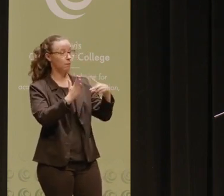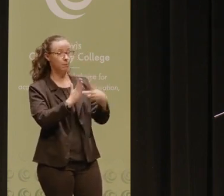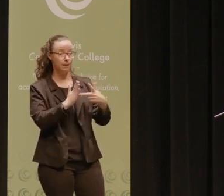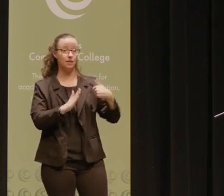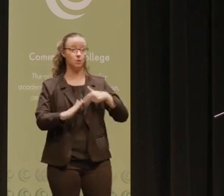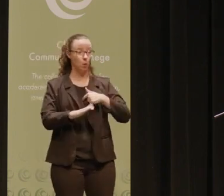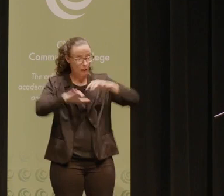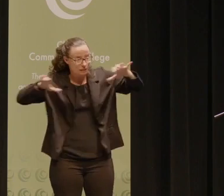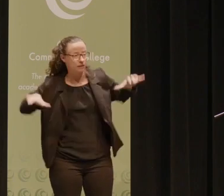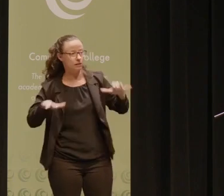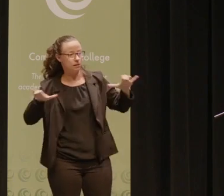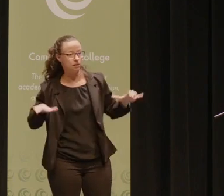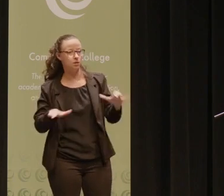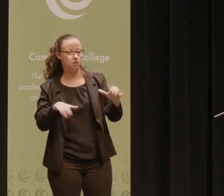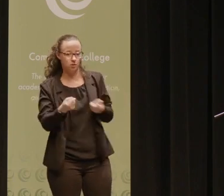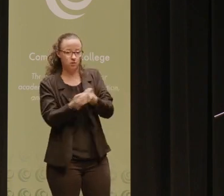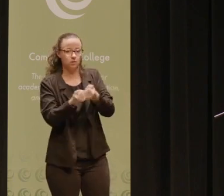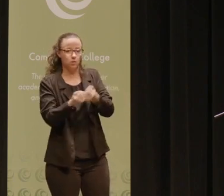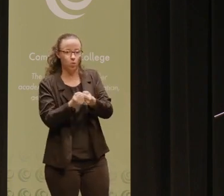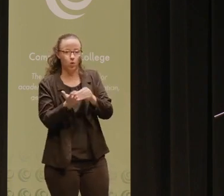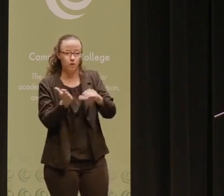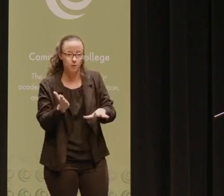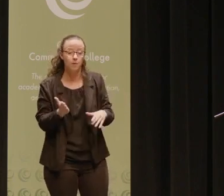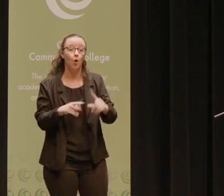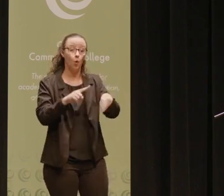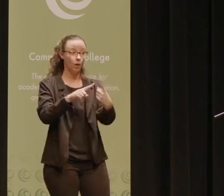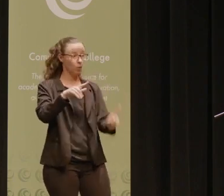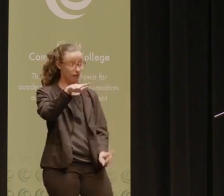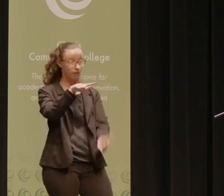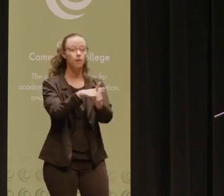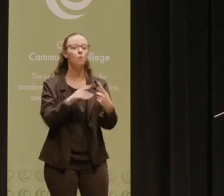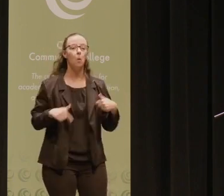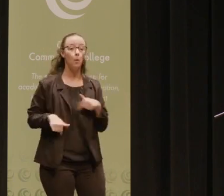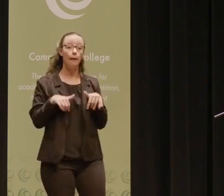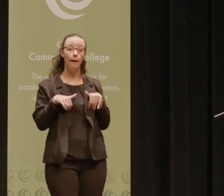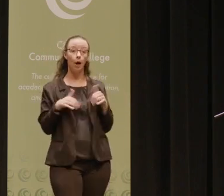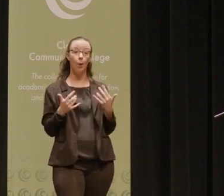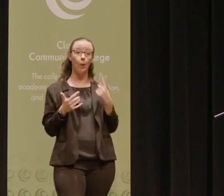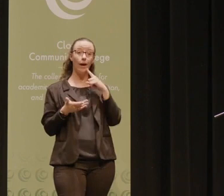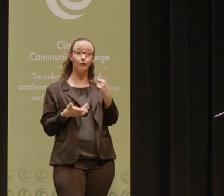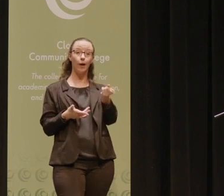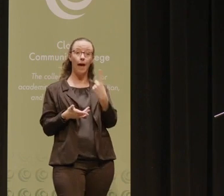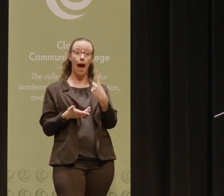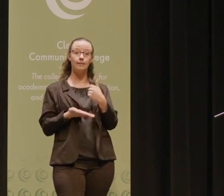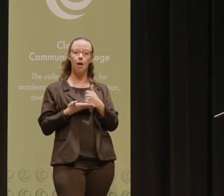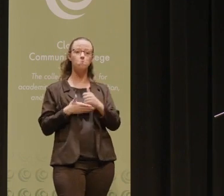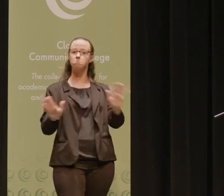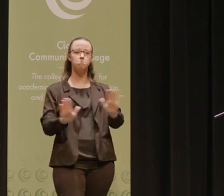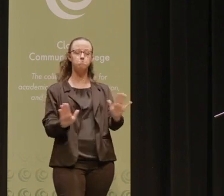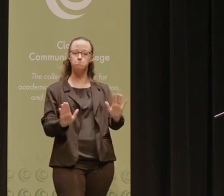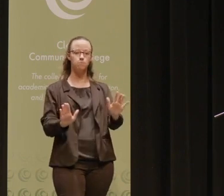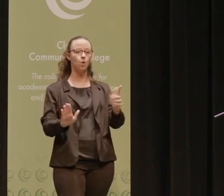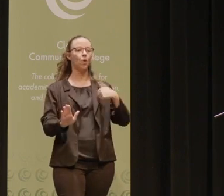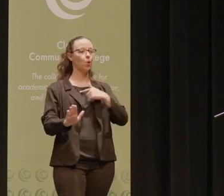proactive steps to support students. When we're intrusive, we do not wait for students to ask for help or invite us to support them.